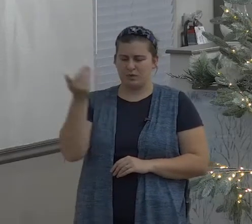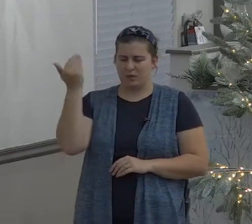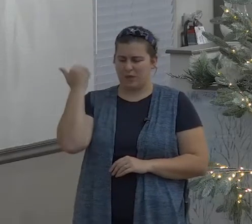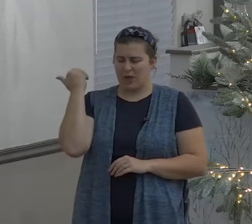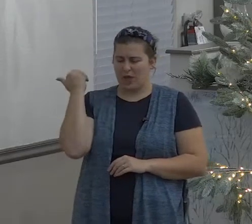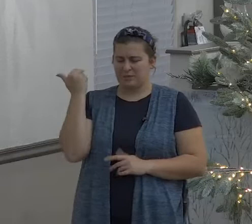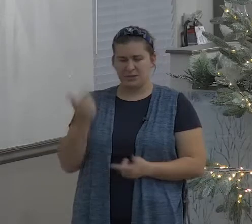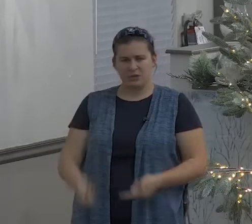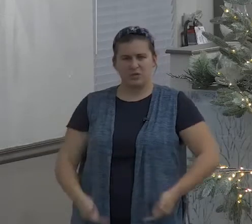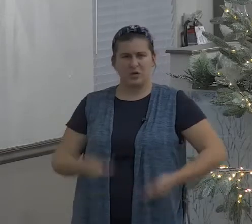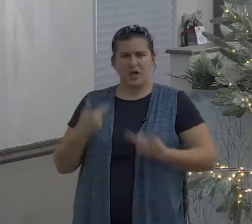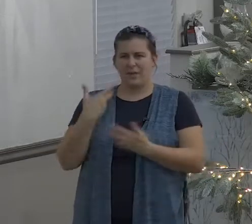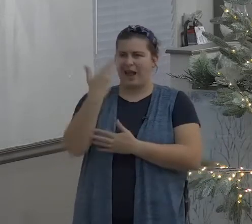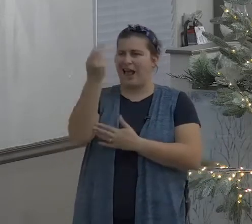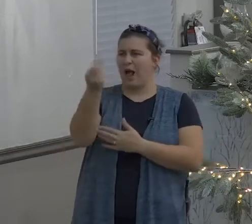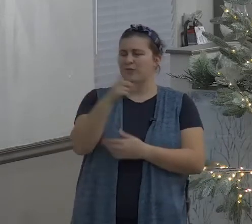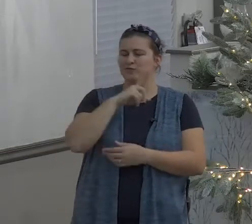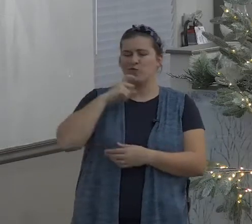you know